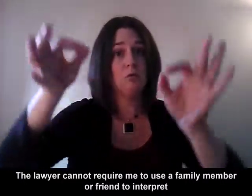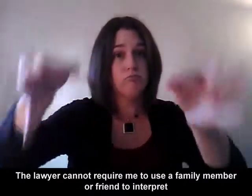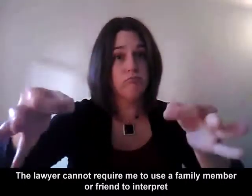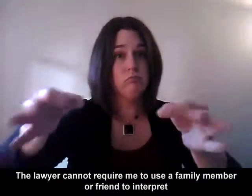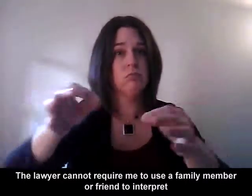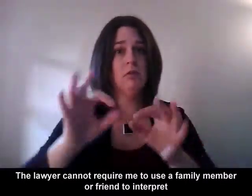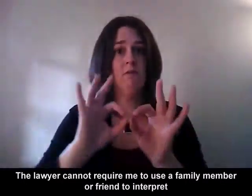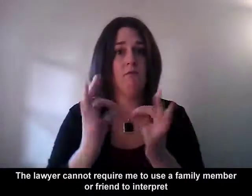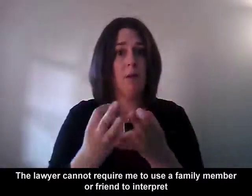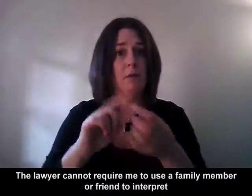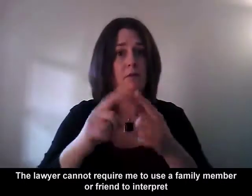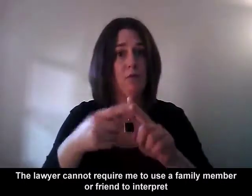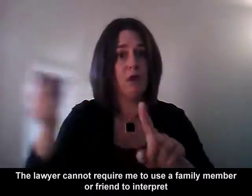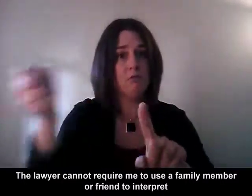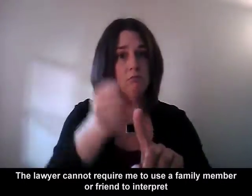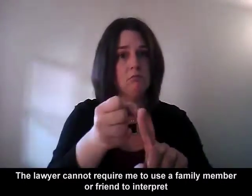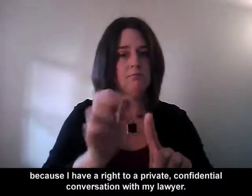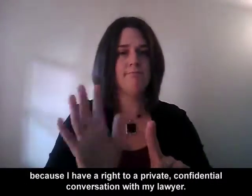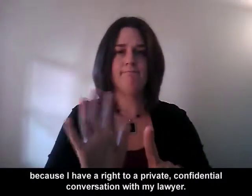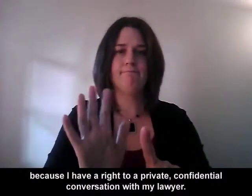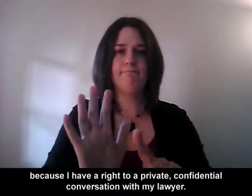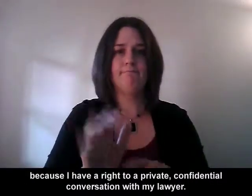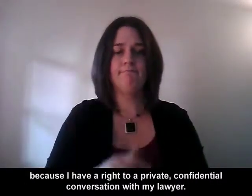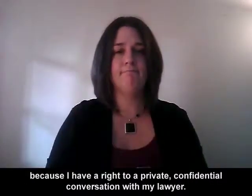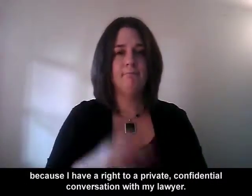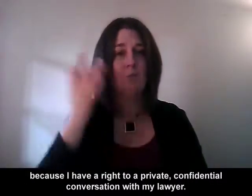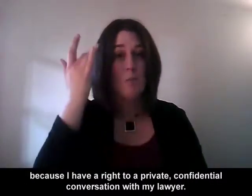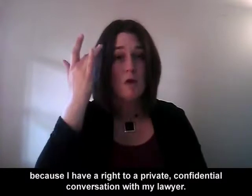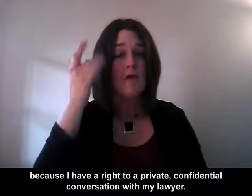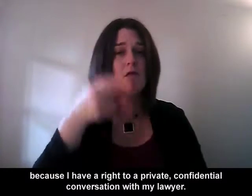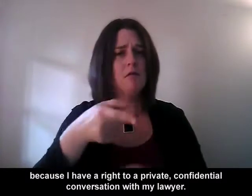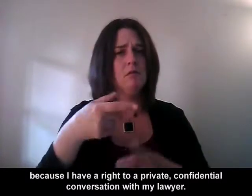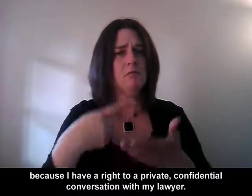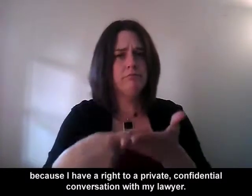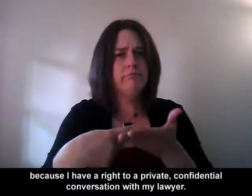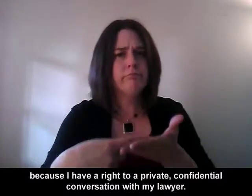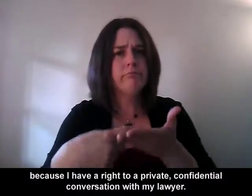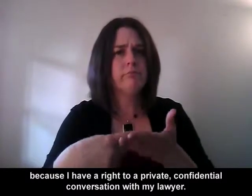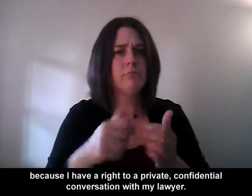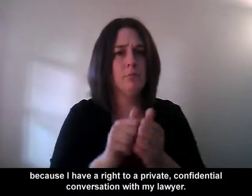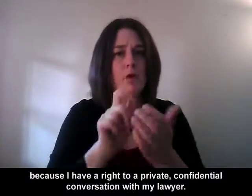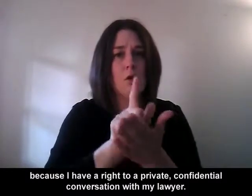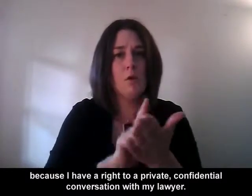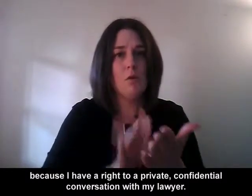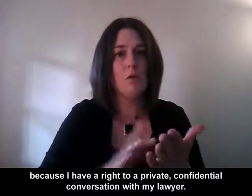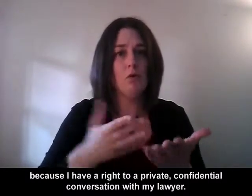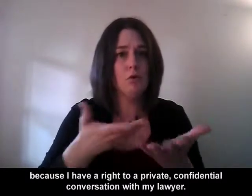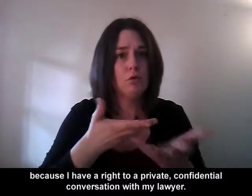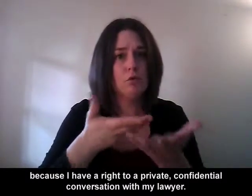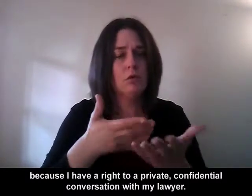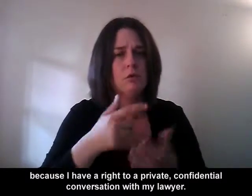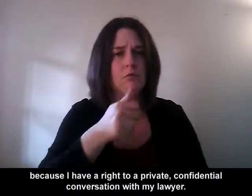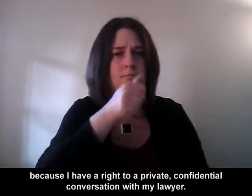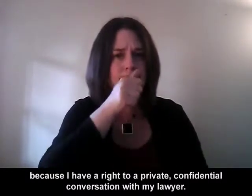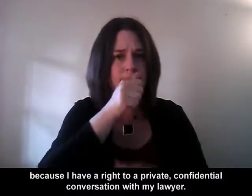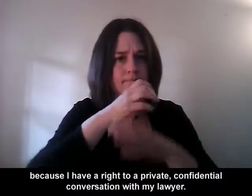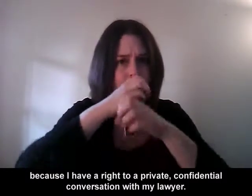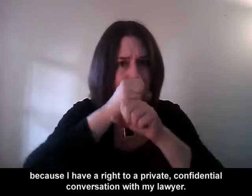friend to interpret because I have a right to a private, confidential conversation with my lawyer.